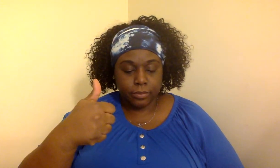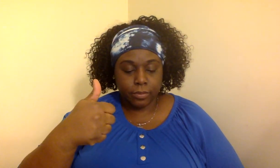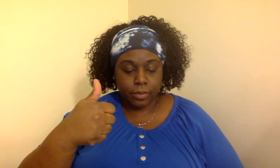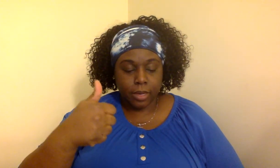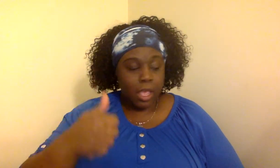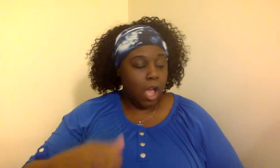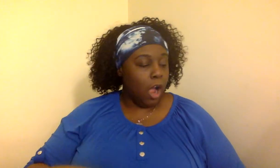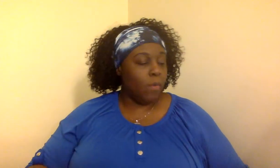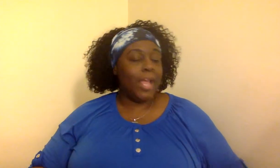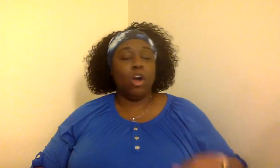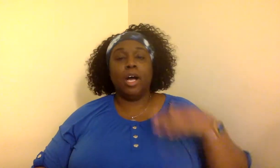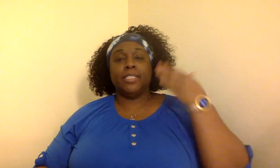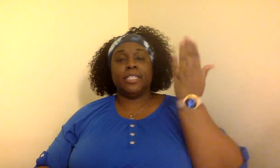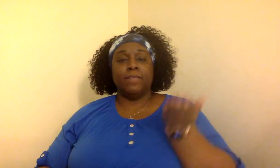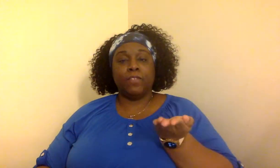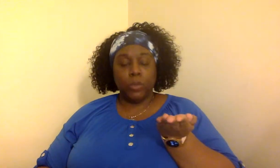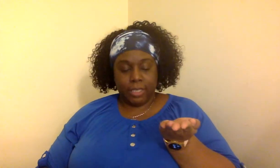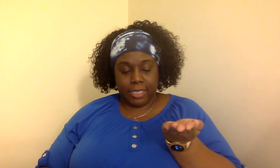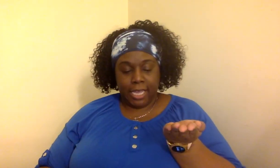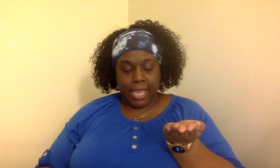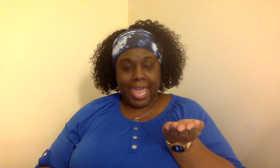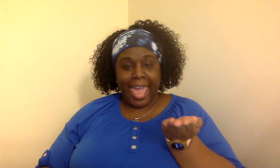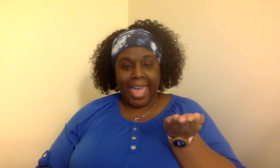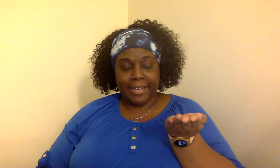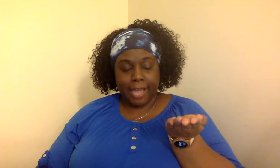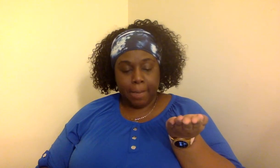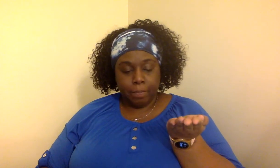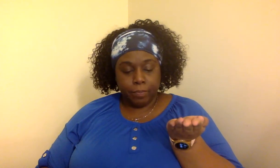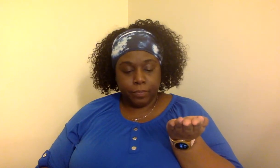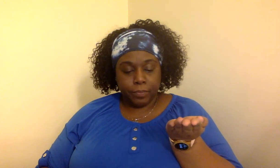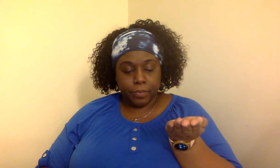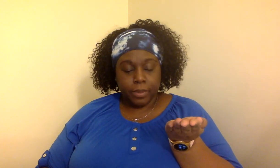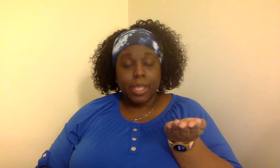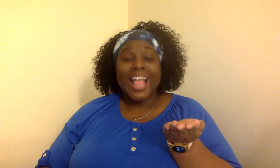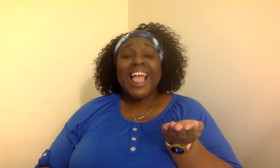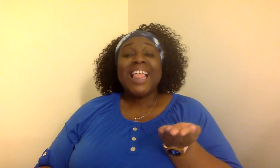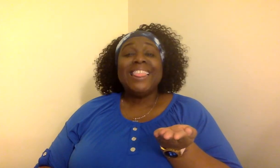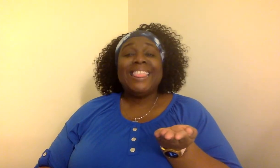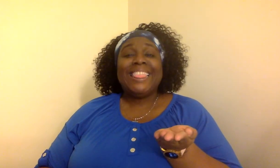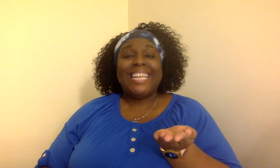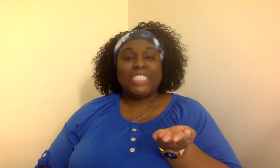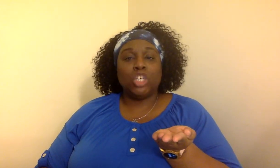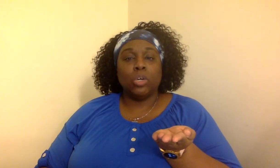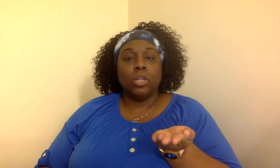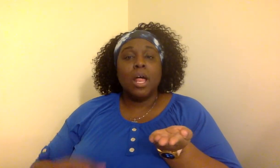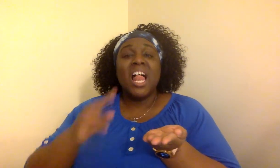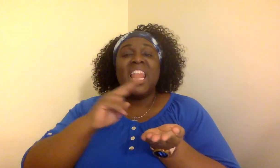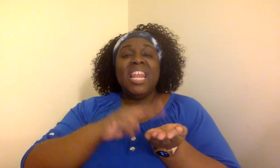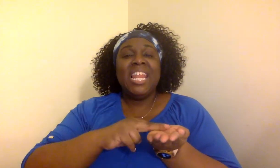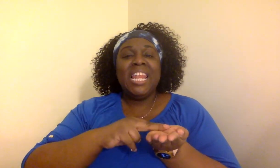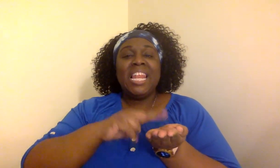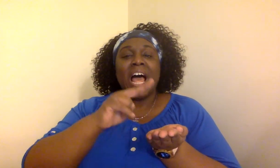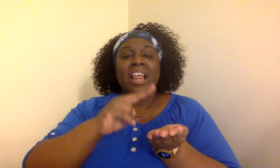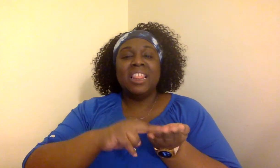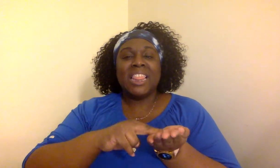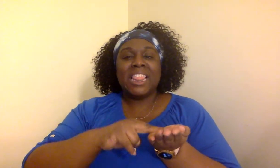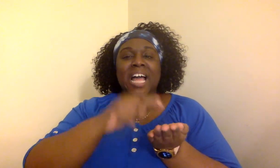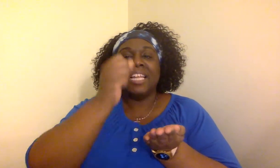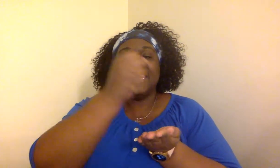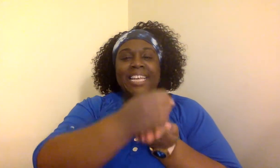Alright, on set fluency. Hand up. Little. L L L L